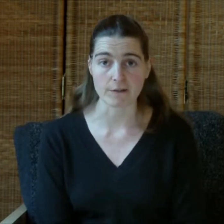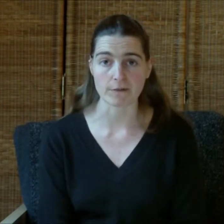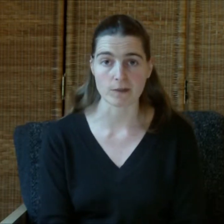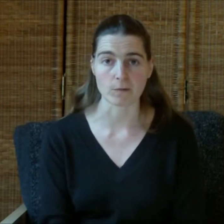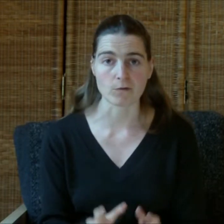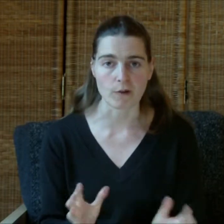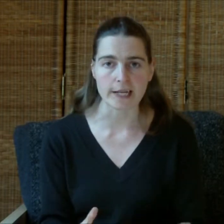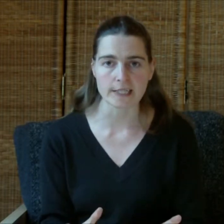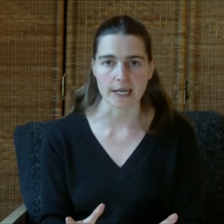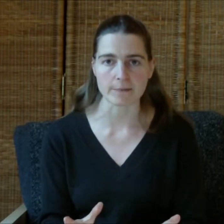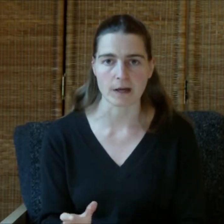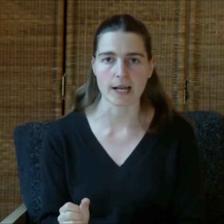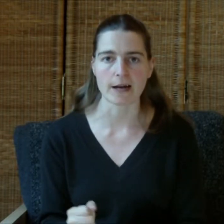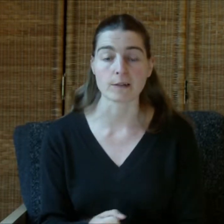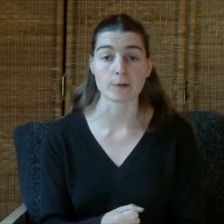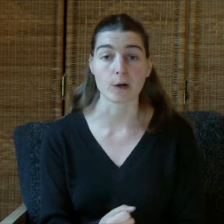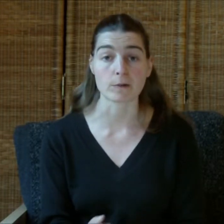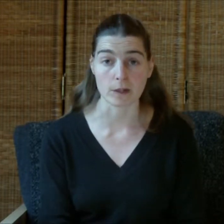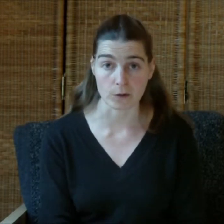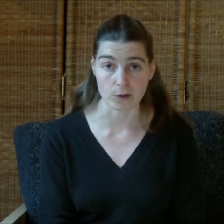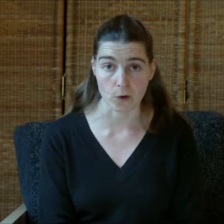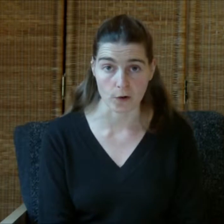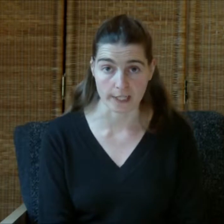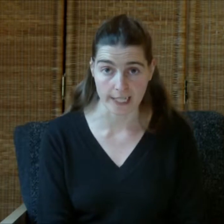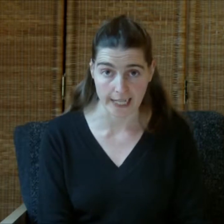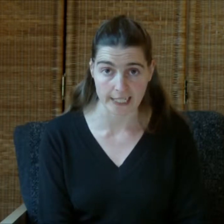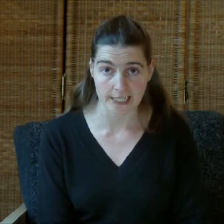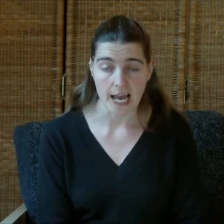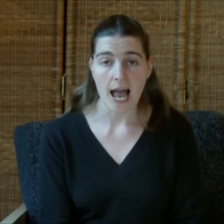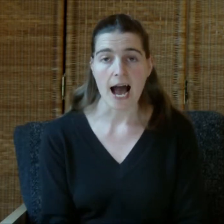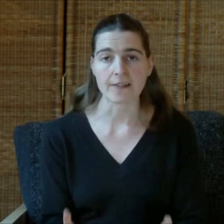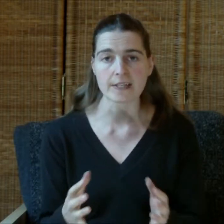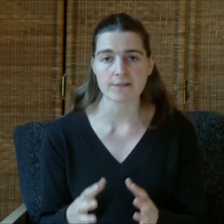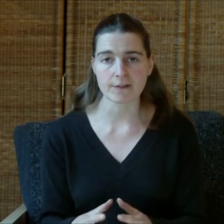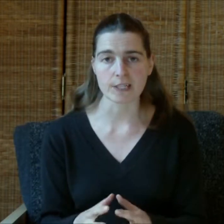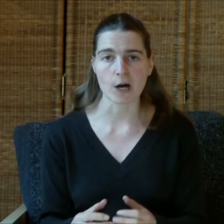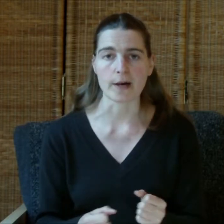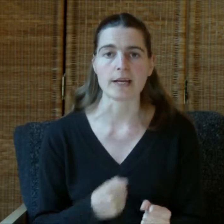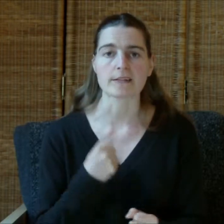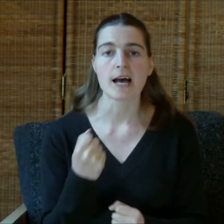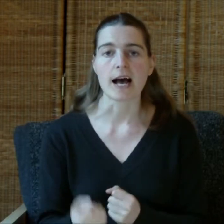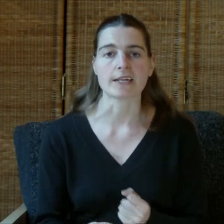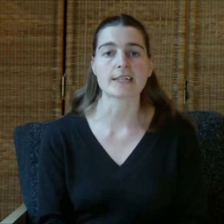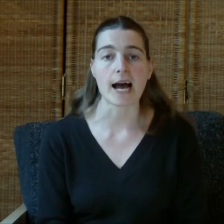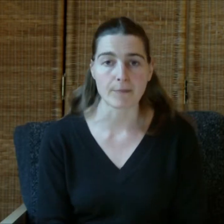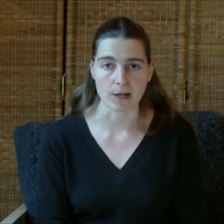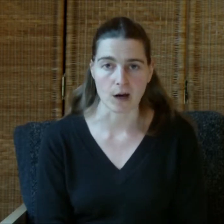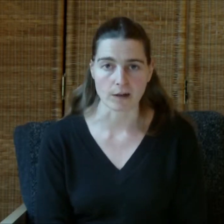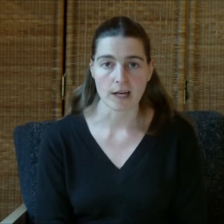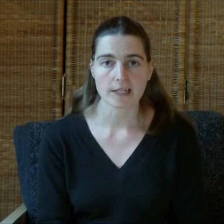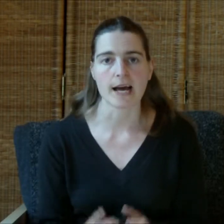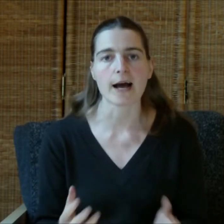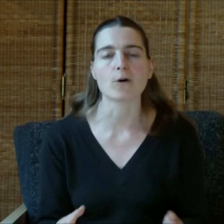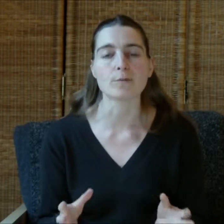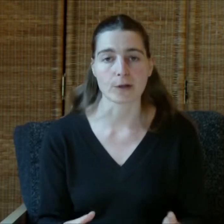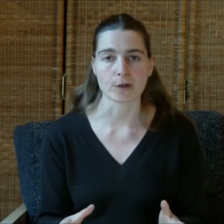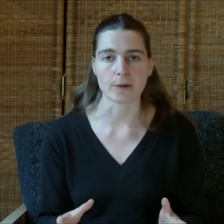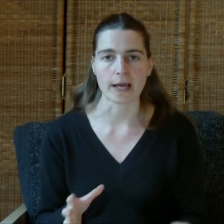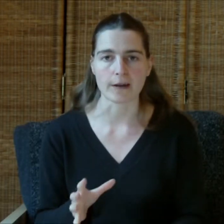given some great tips on how to become solution orientated. And this video is a tap along to help you if